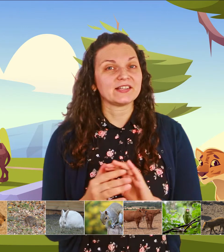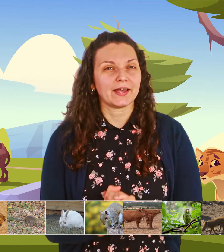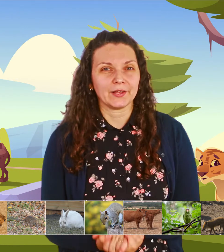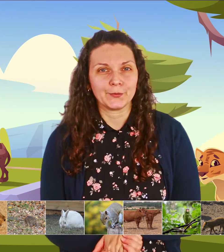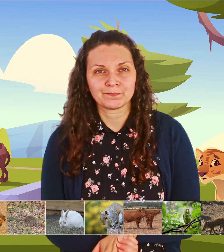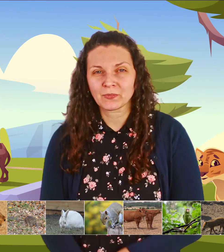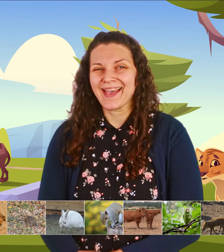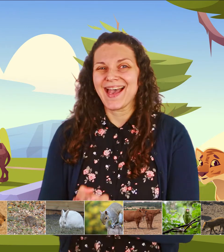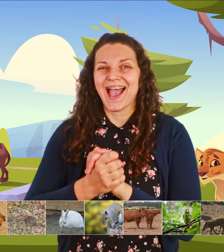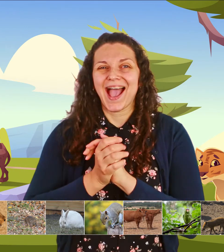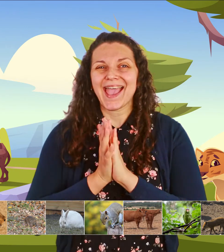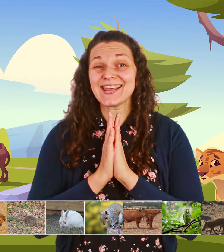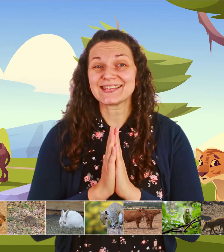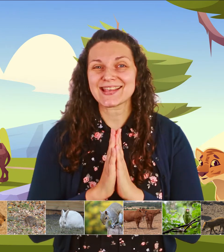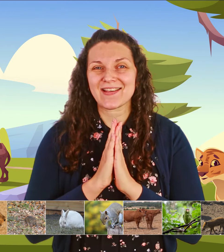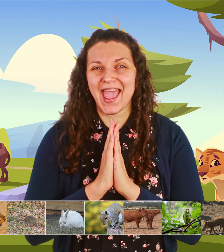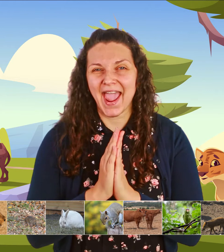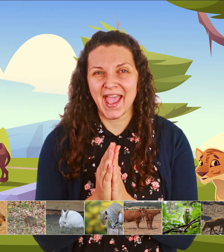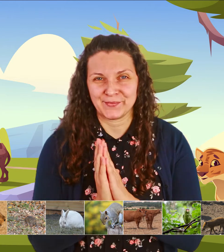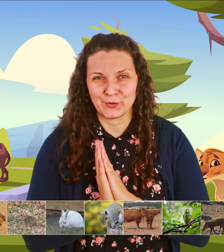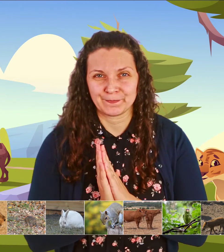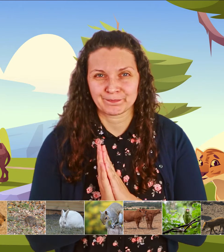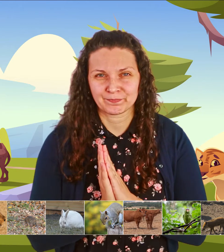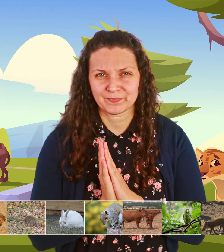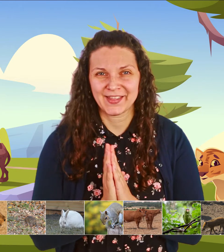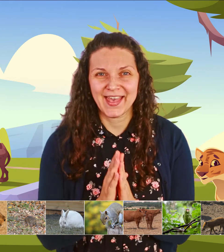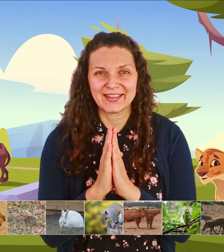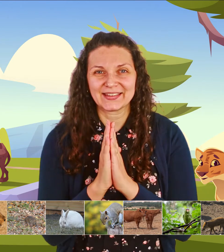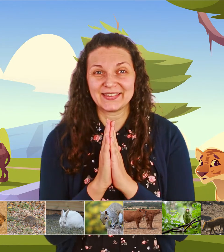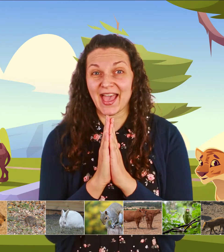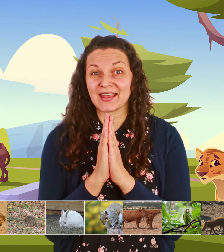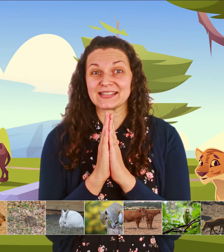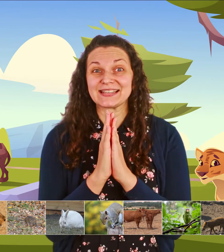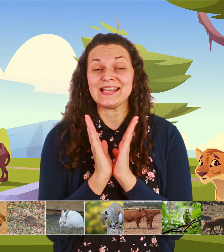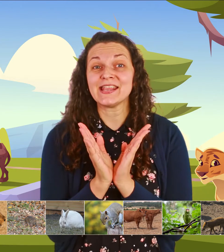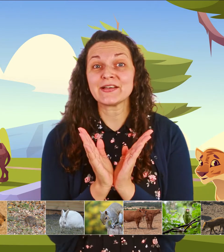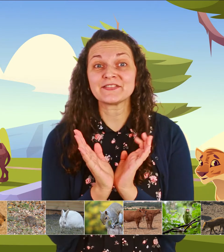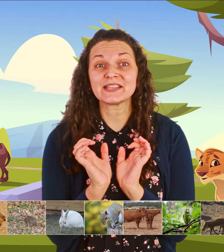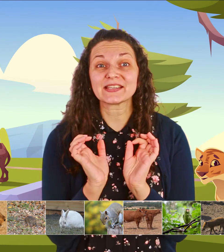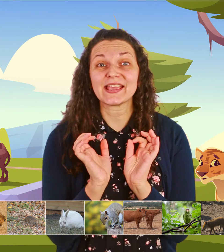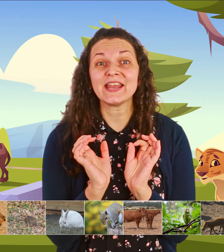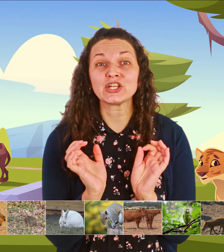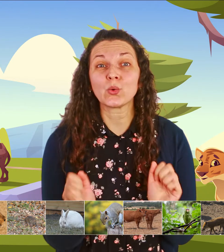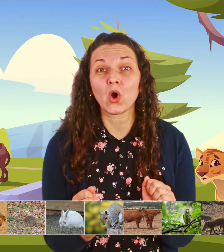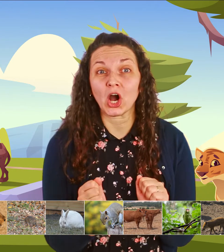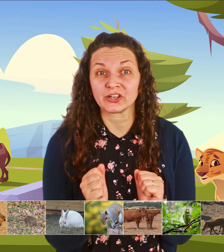tell you it's an animal that lives in the water